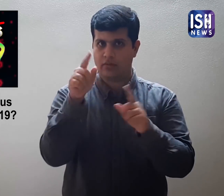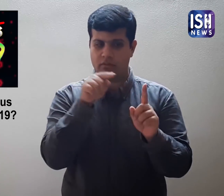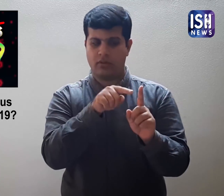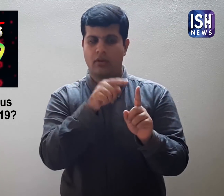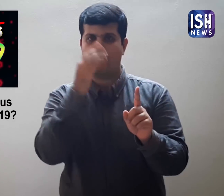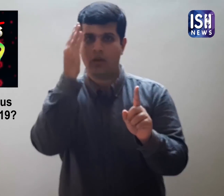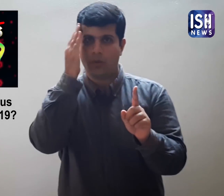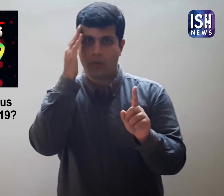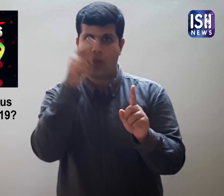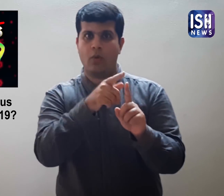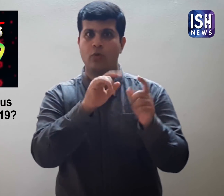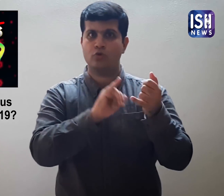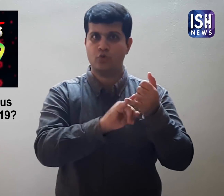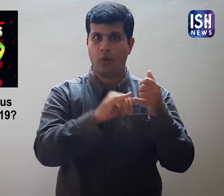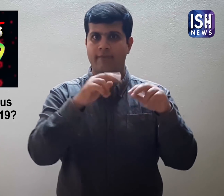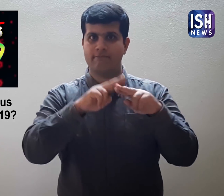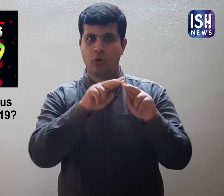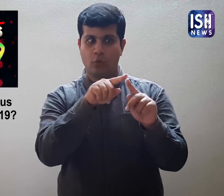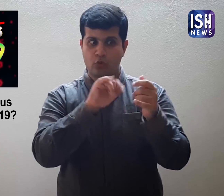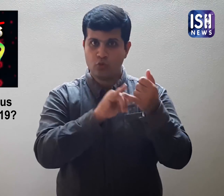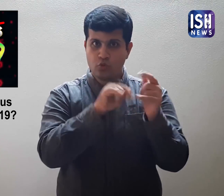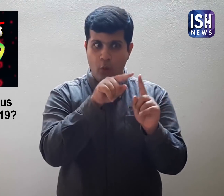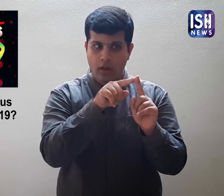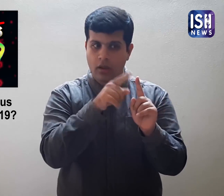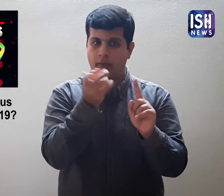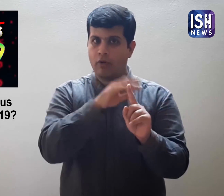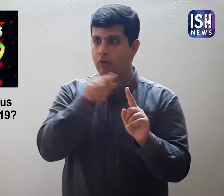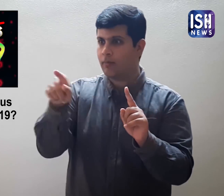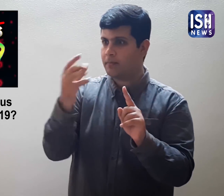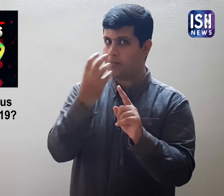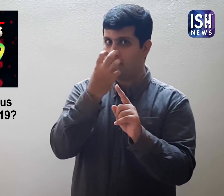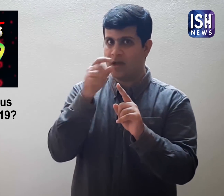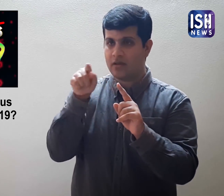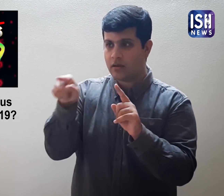This affected the pork business due to the stigmatization of the disease.